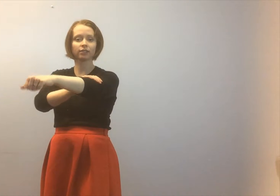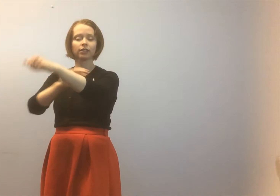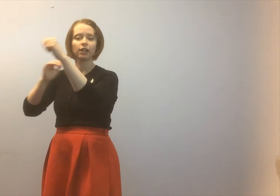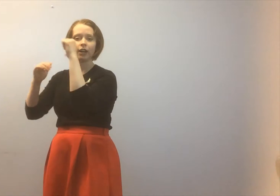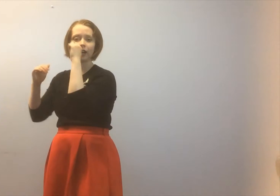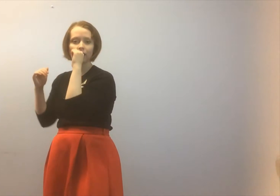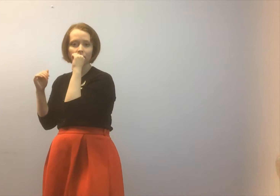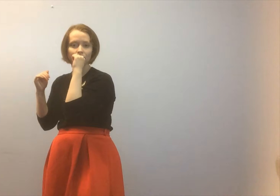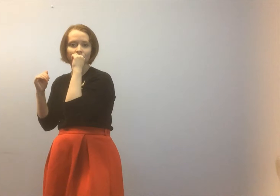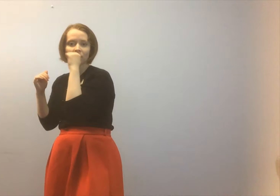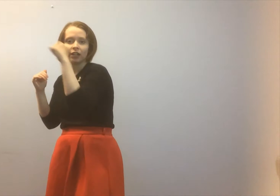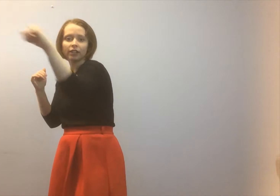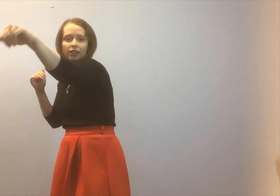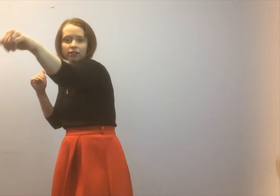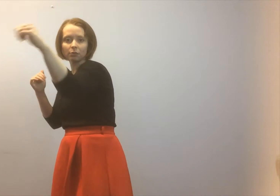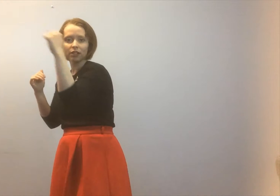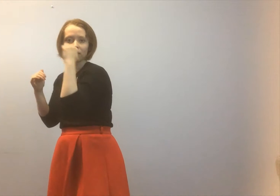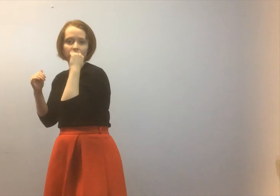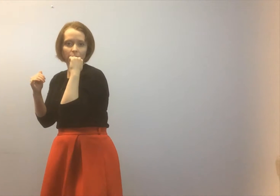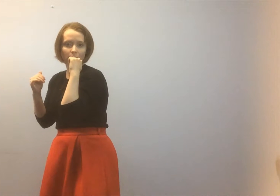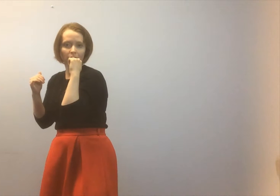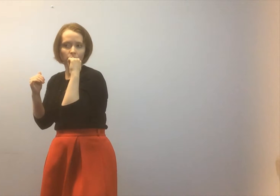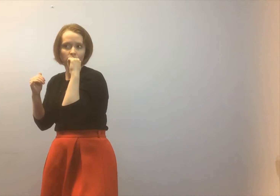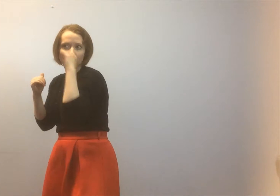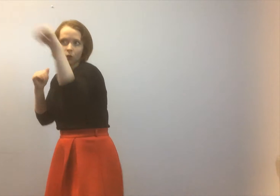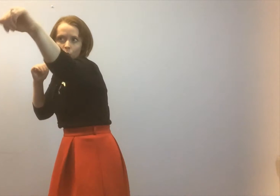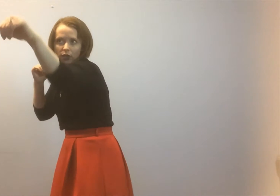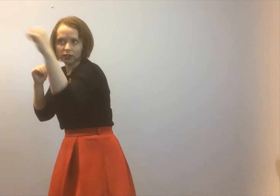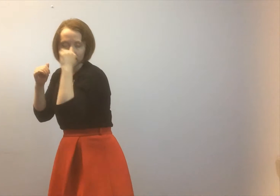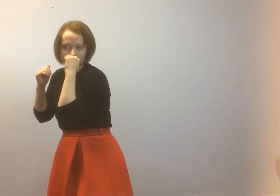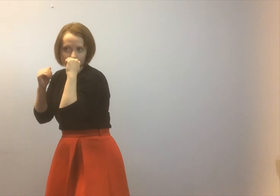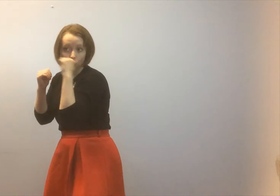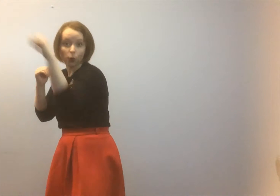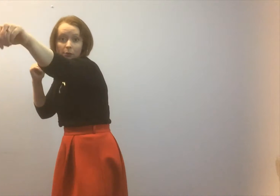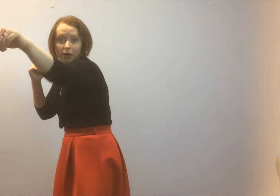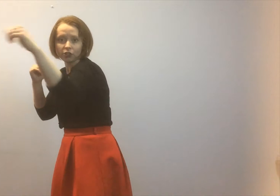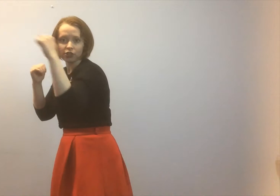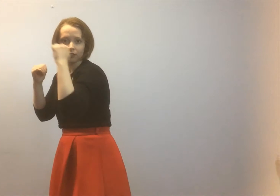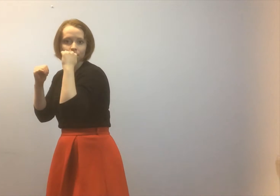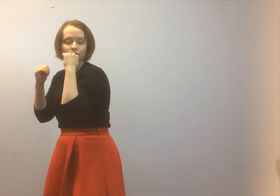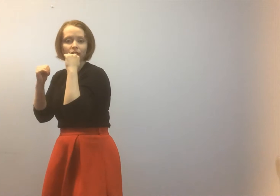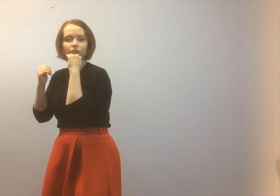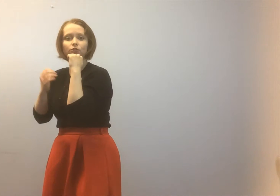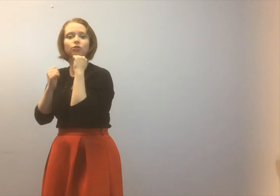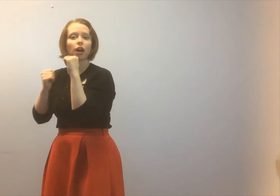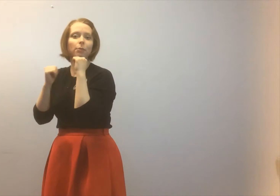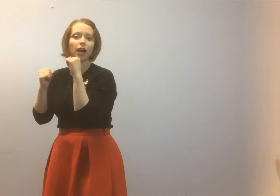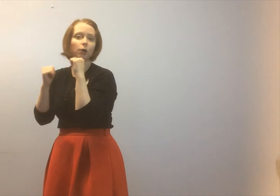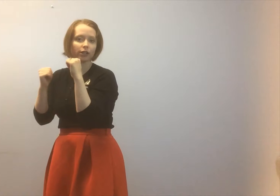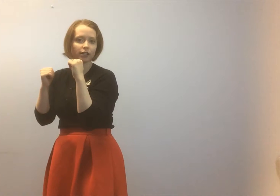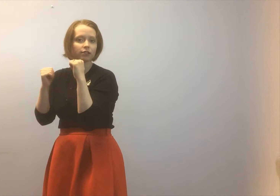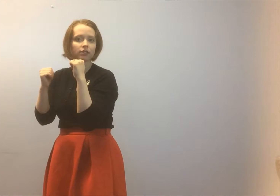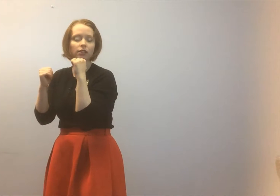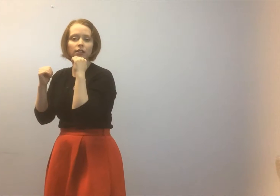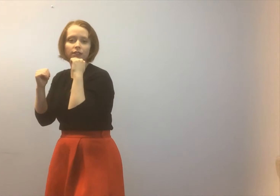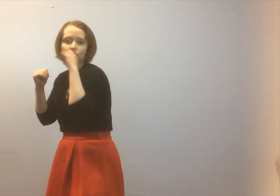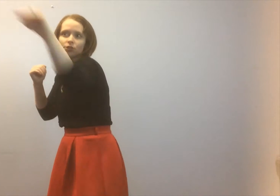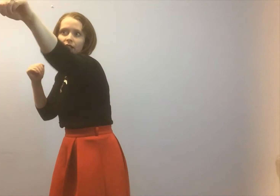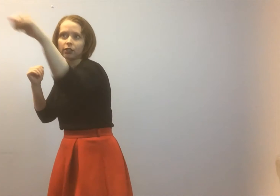and again something to think about with these one punches is they're not power hits these are things